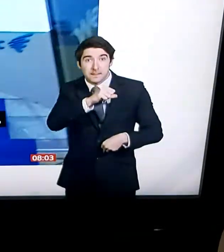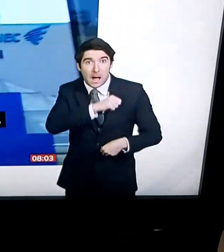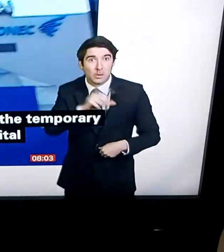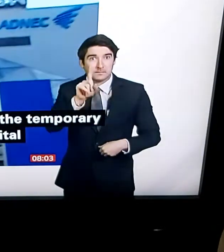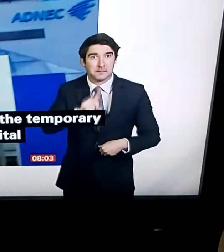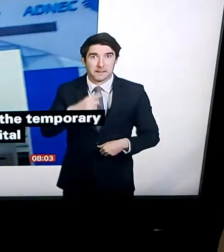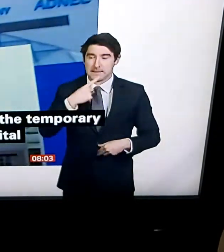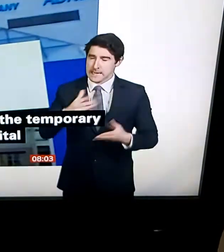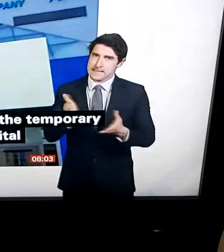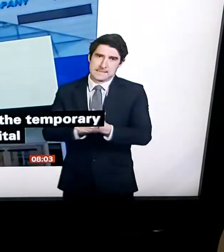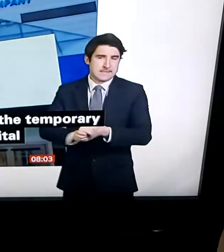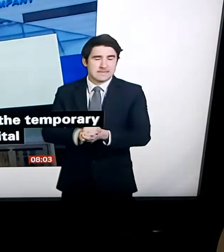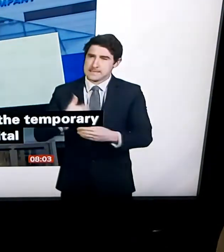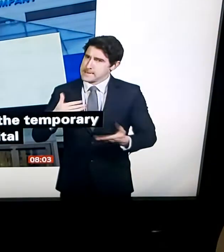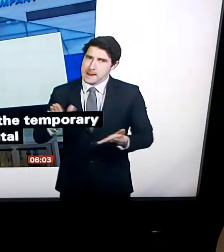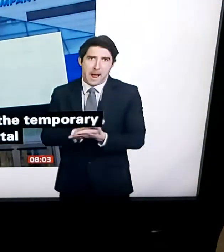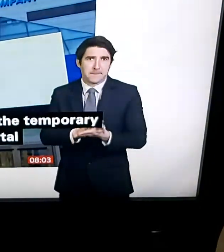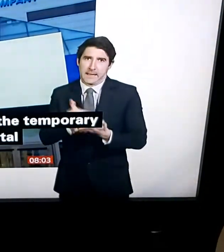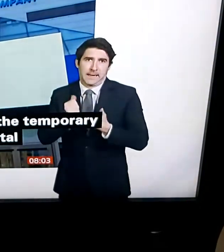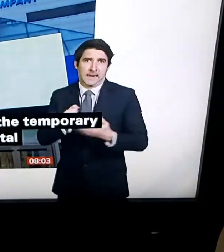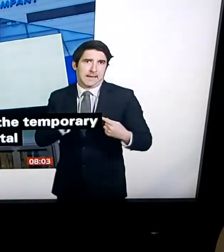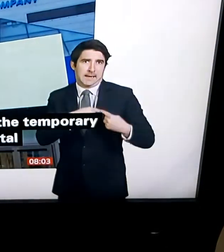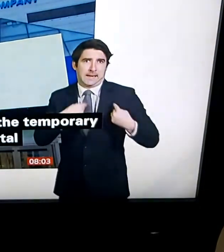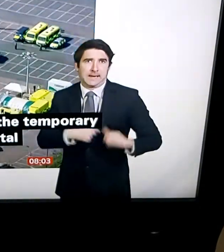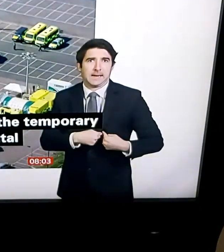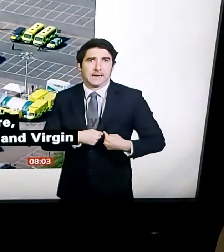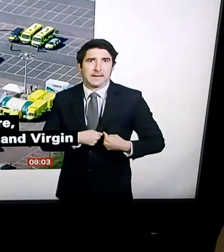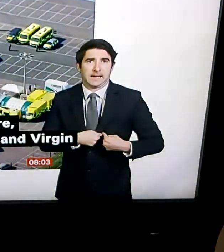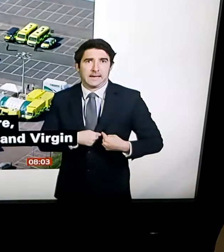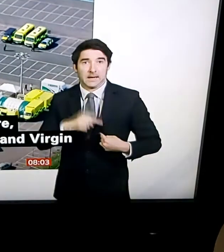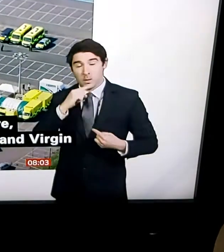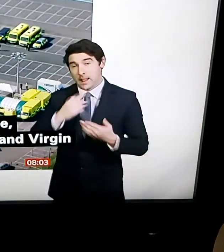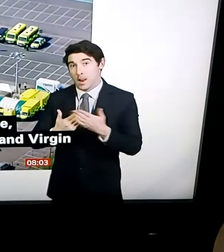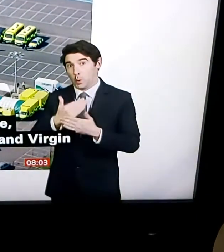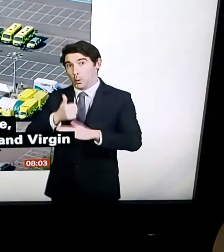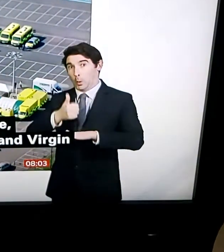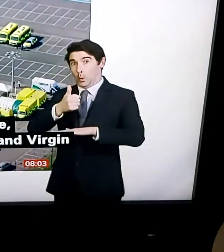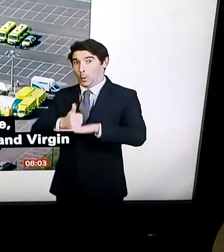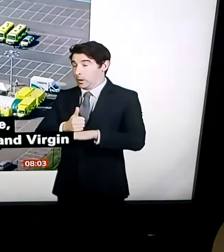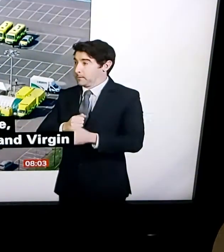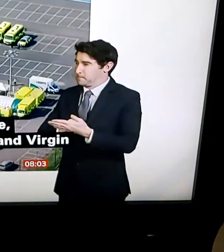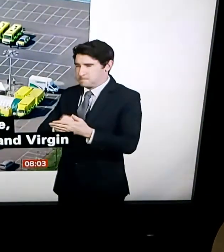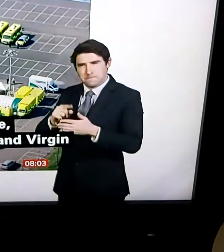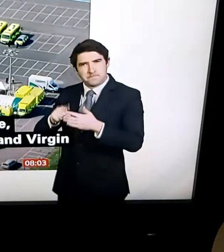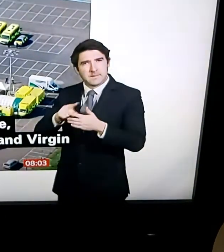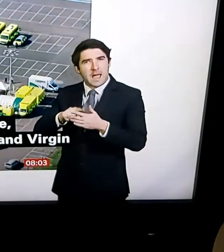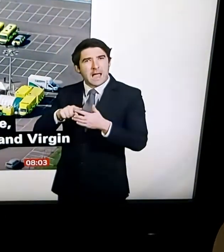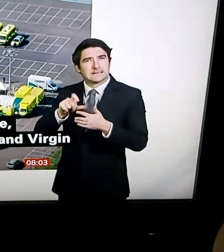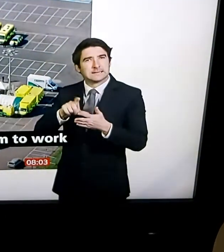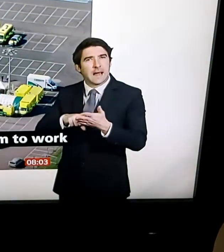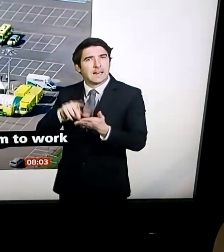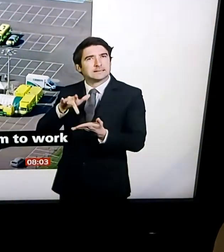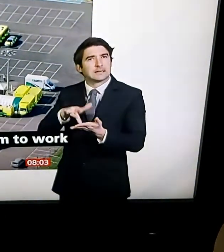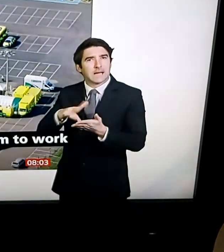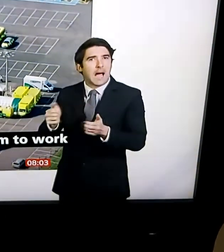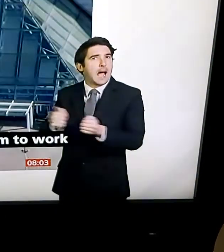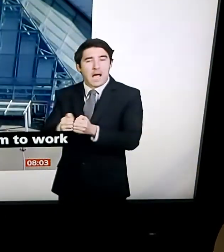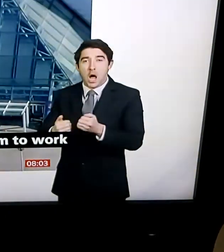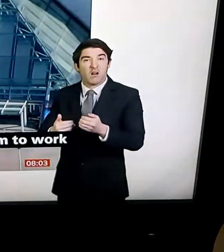Nightingale Hospital at London's Excel Centre and news that EasyJet and Virgin have written to some of their staff to ask them to